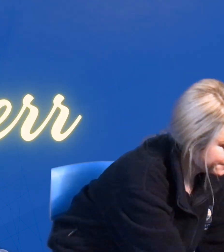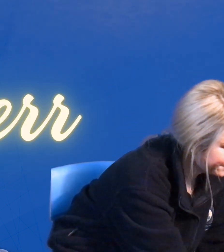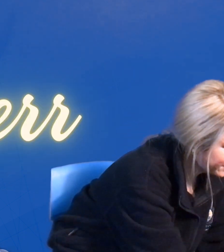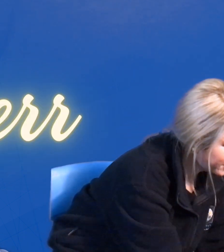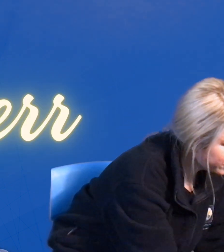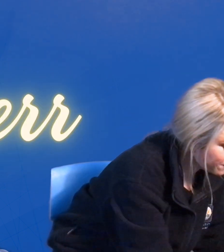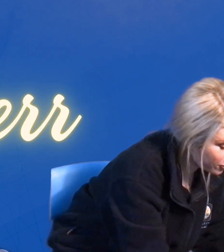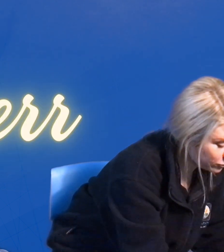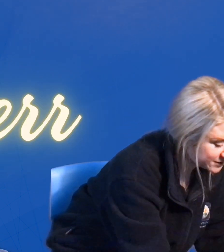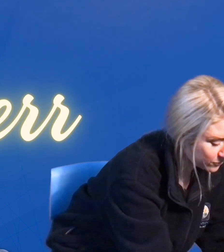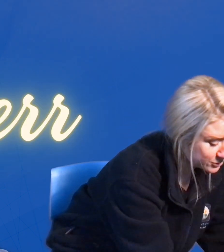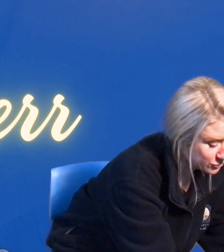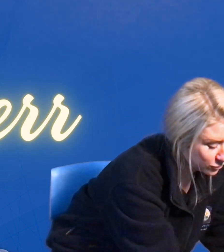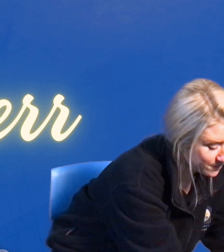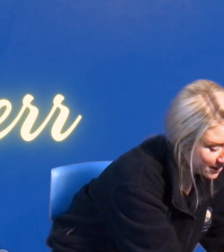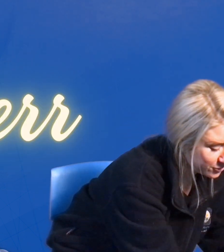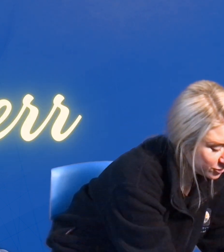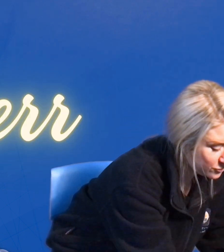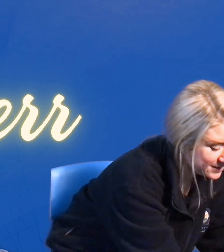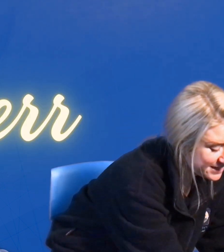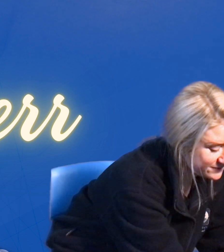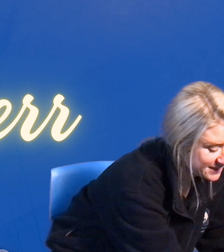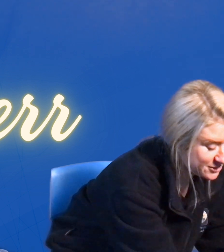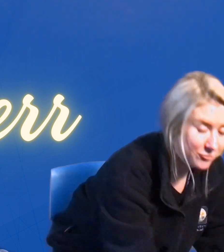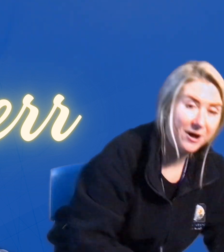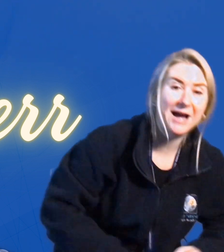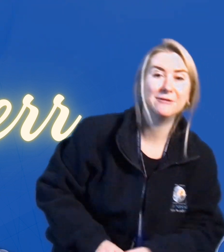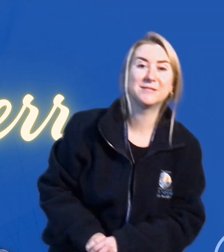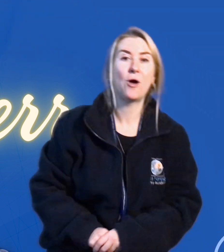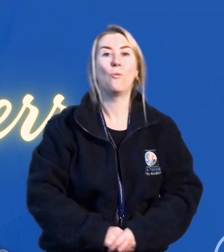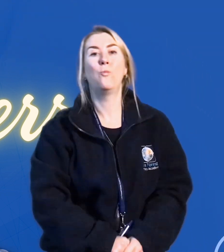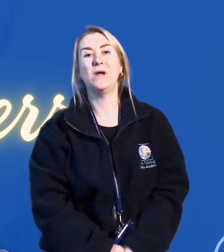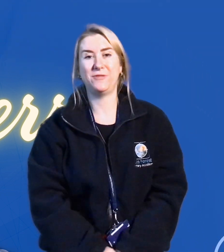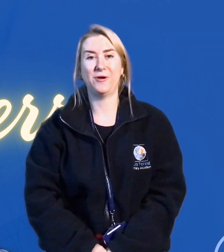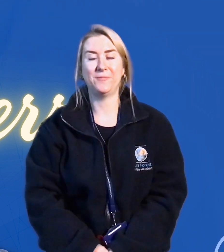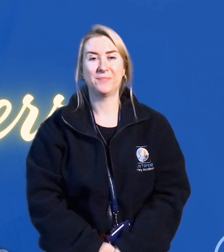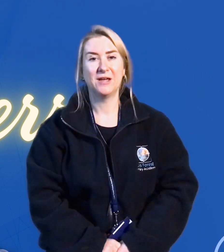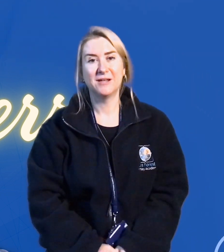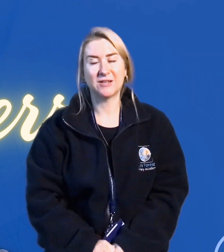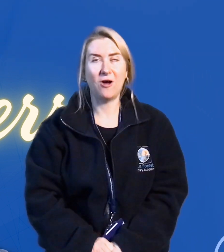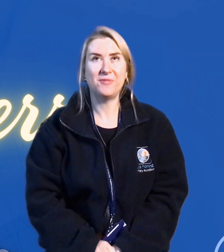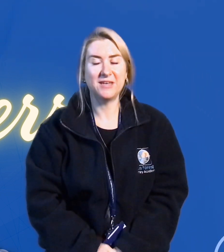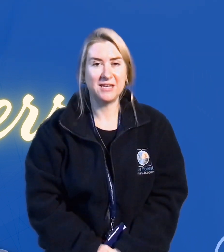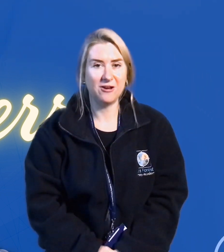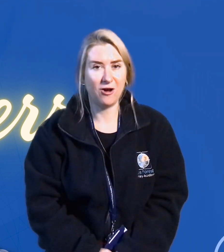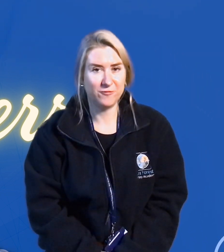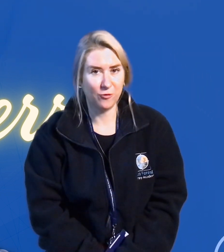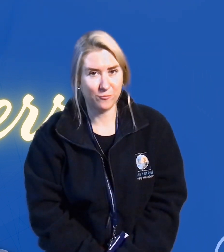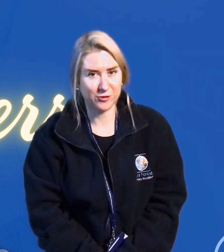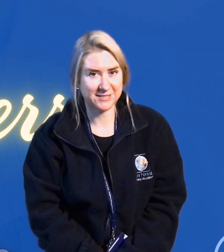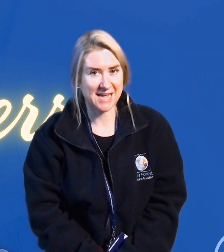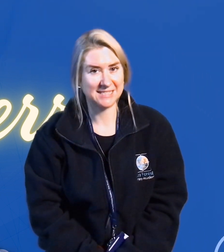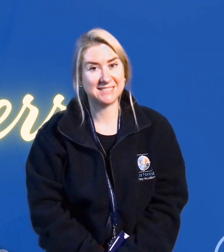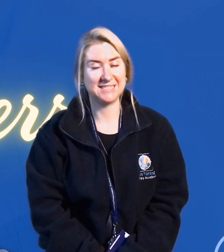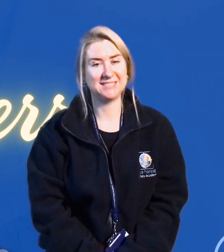You might also want to talk about who lives in your house with you. So I'm thinking of your brothers and sisters.